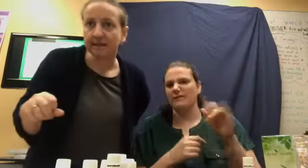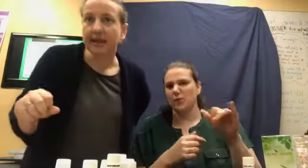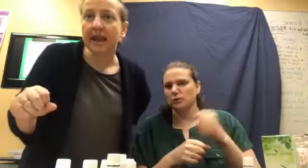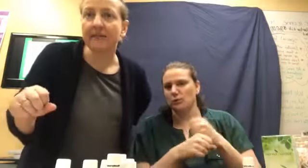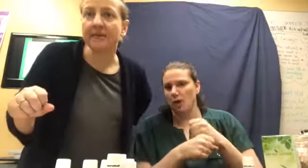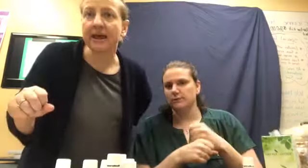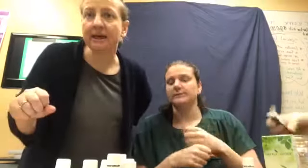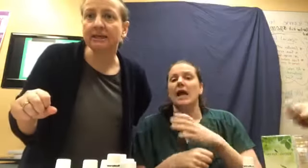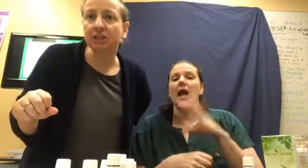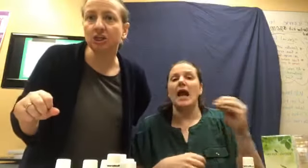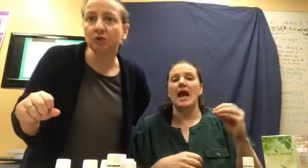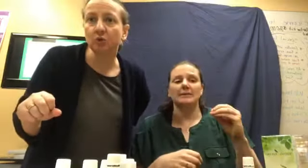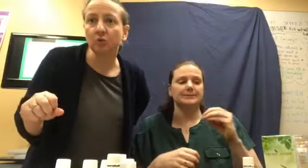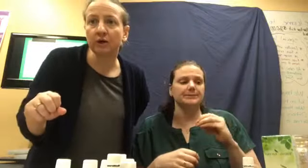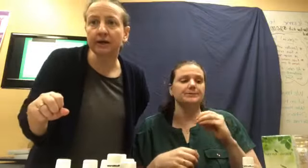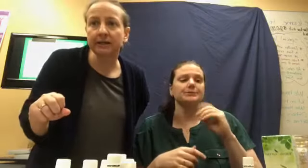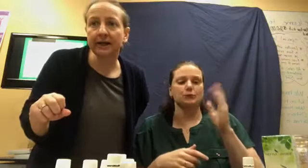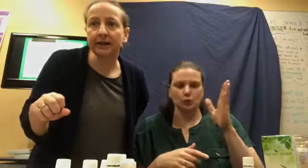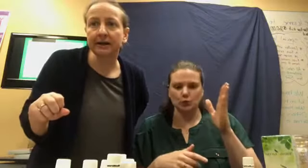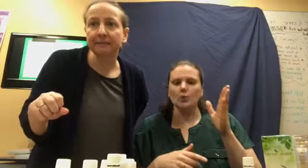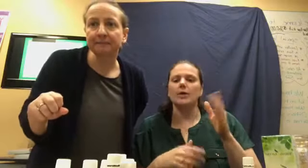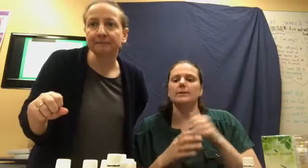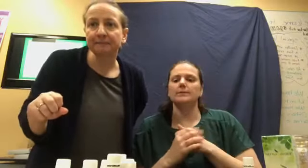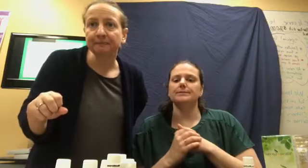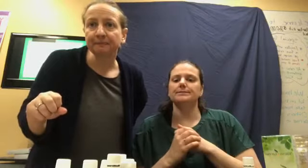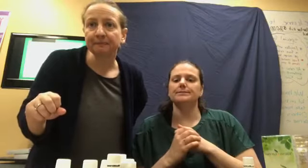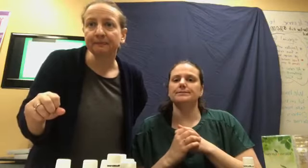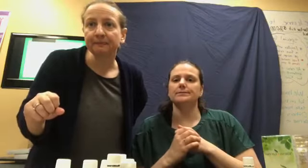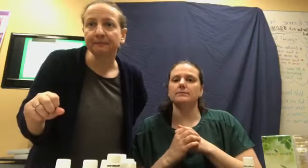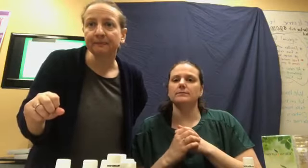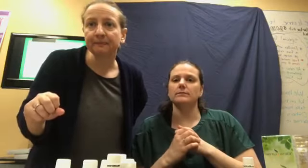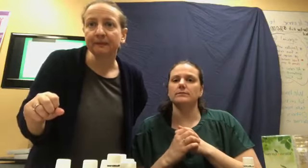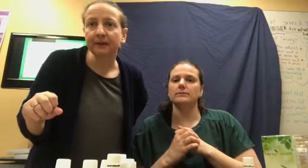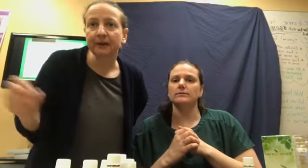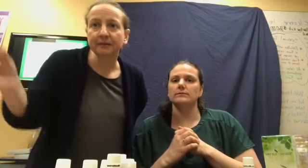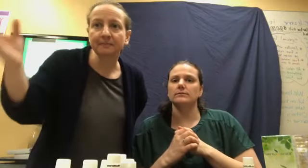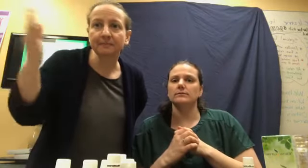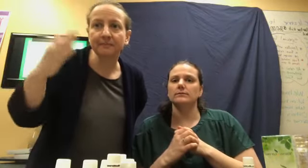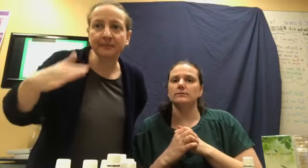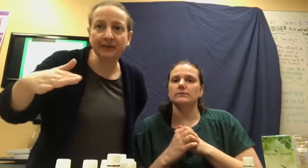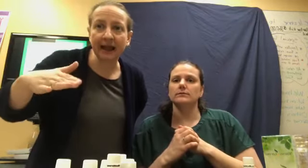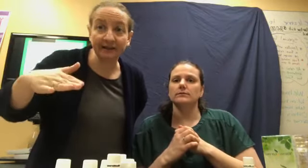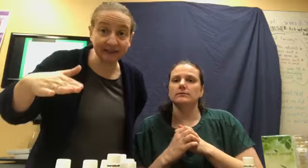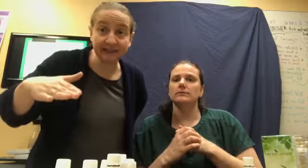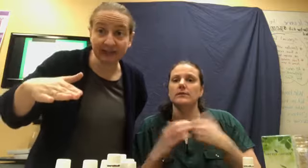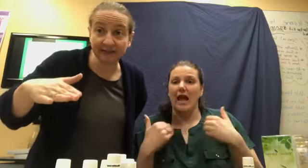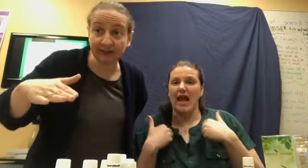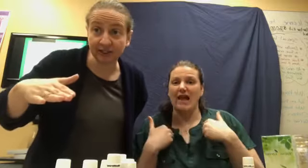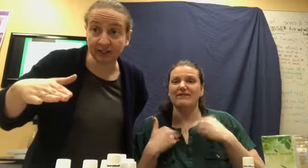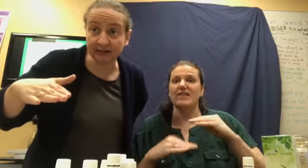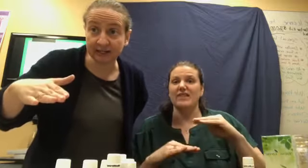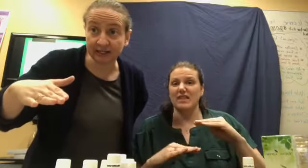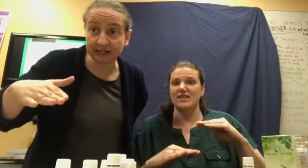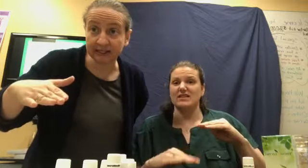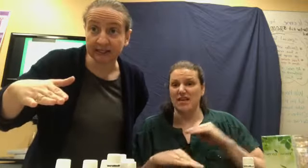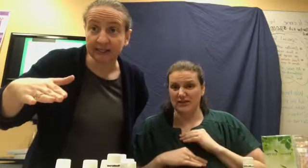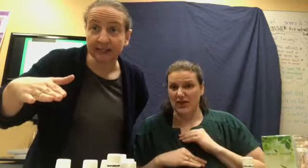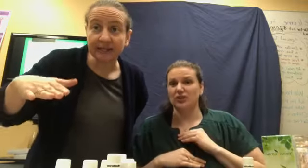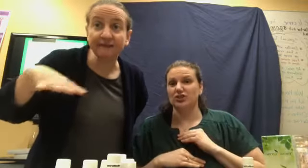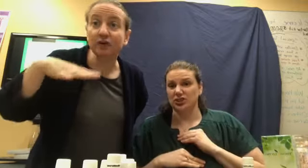And then, you would have the satisfaction guarantee. If you're